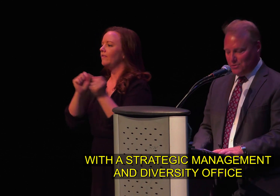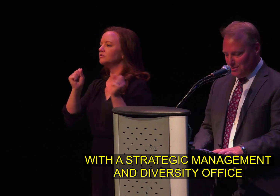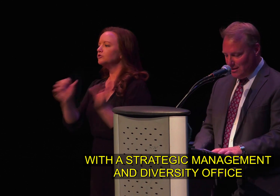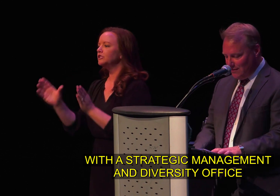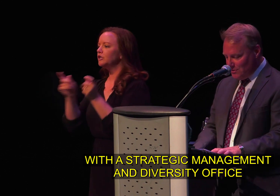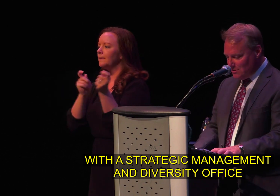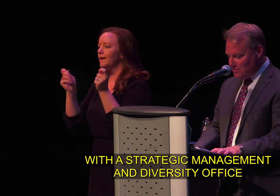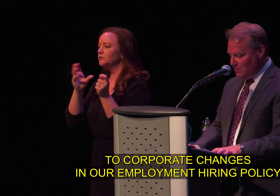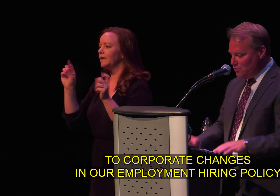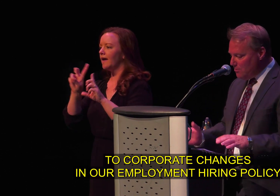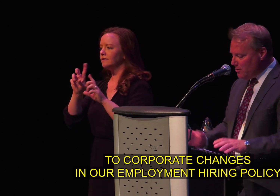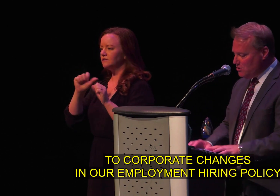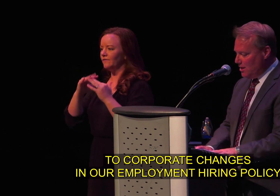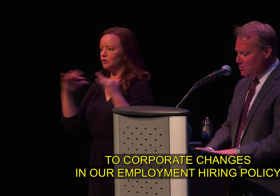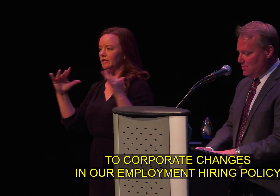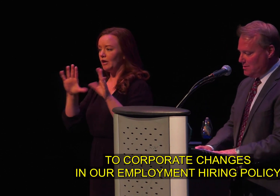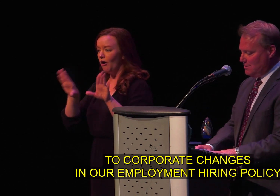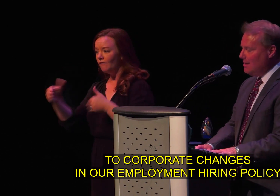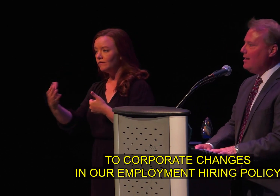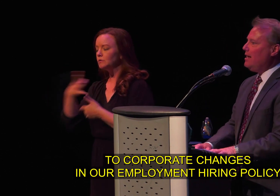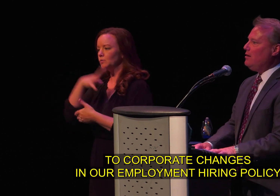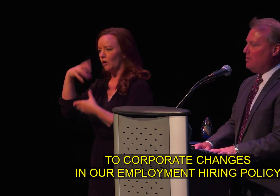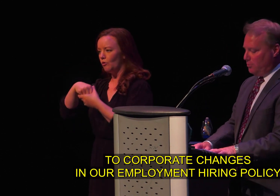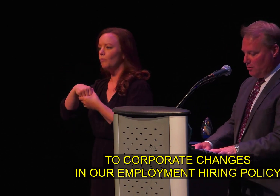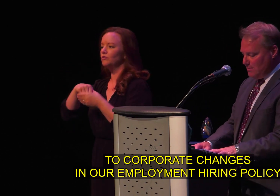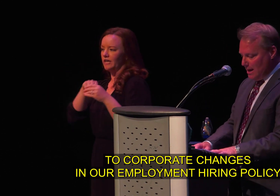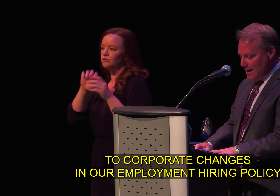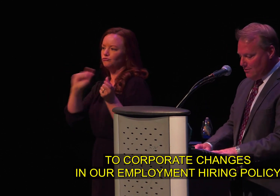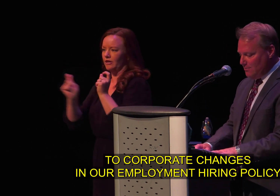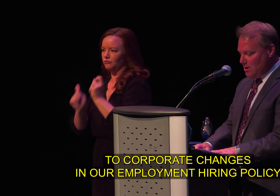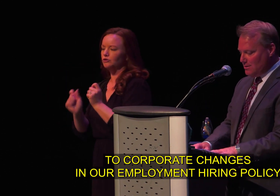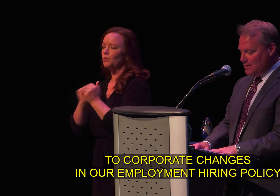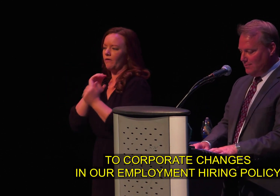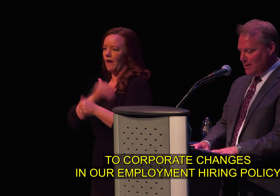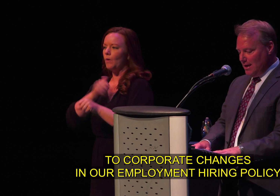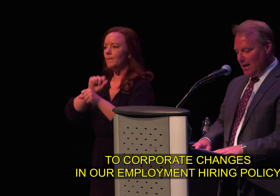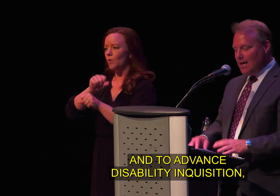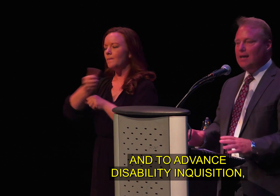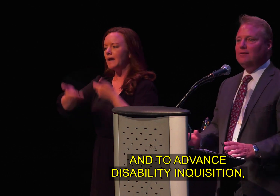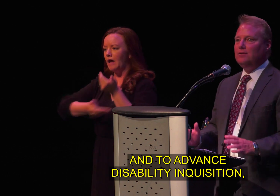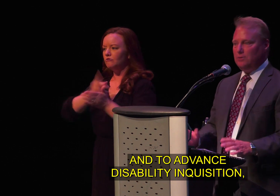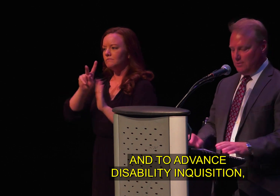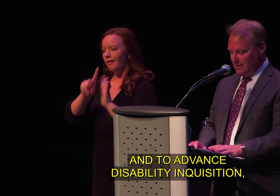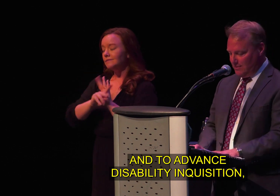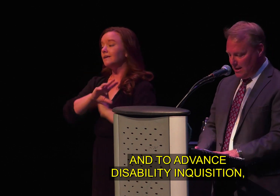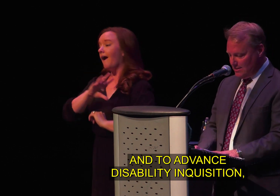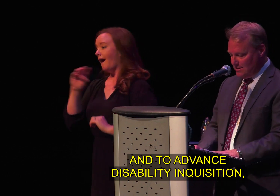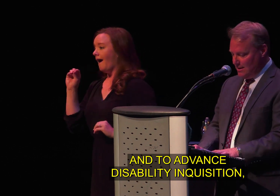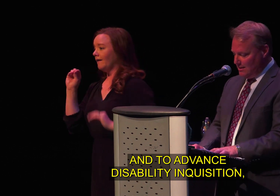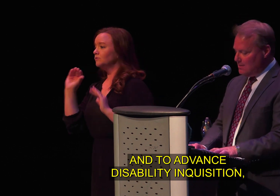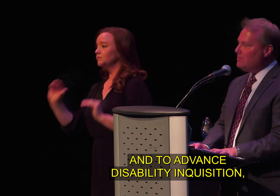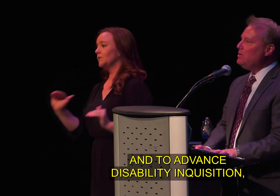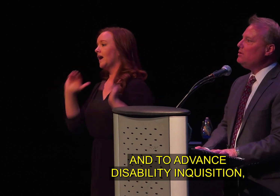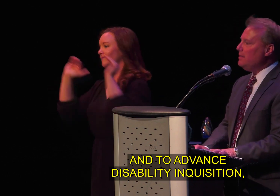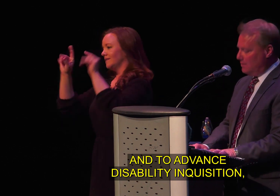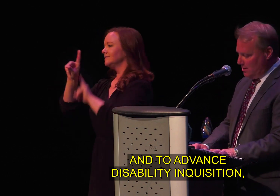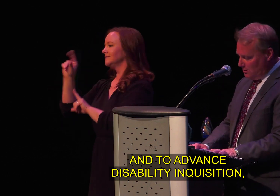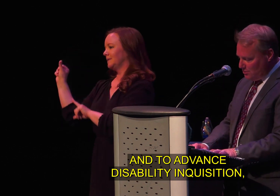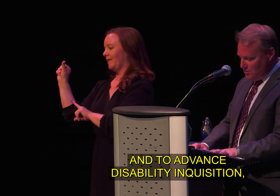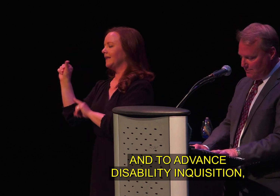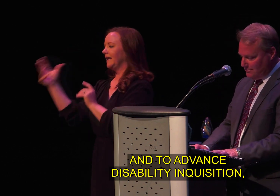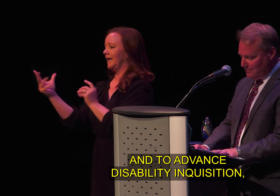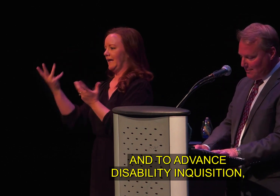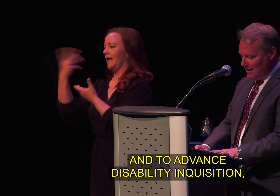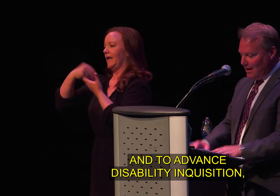and Diversity Office to incorporate changes in our employment hiring policy and to advance disability